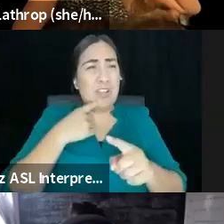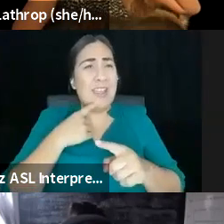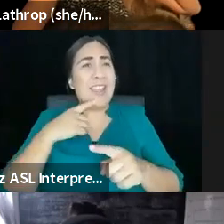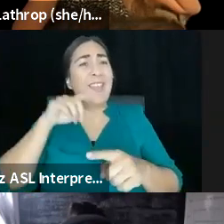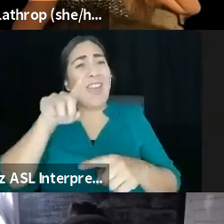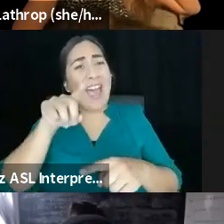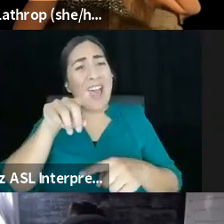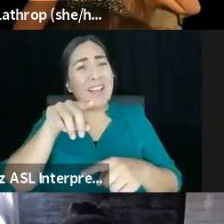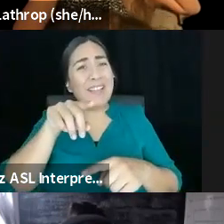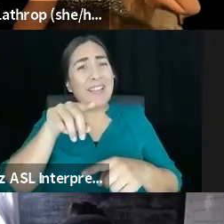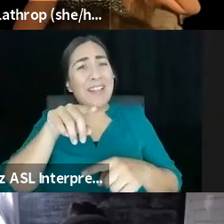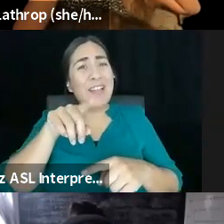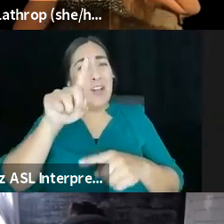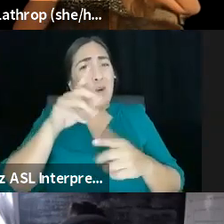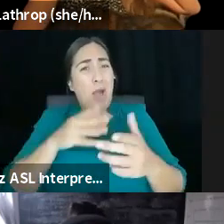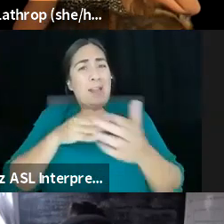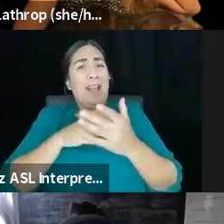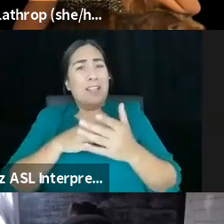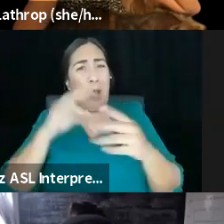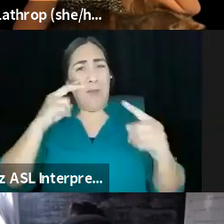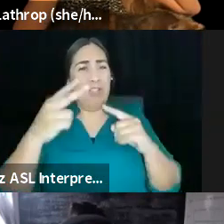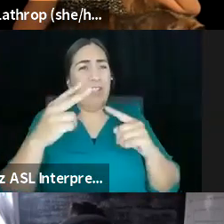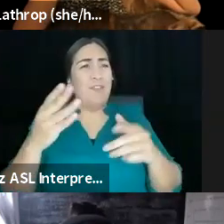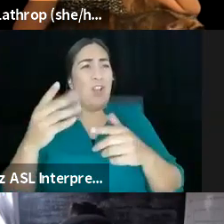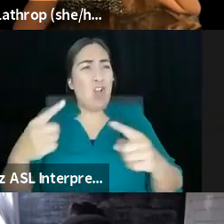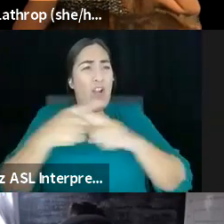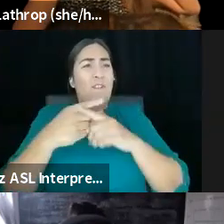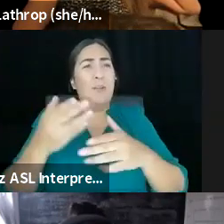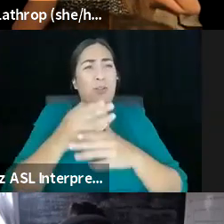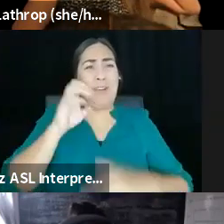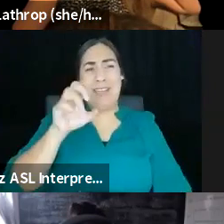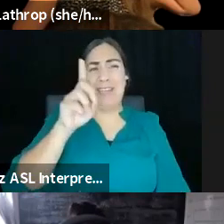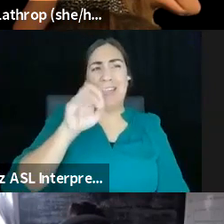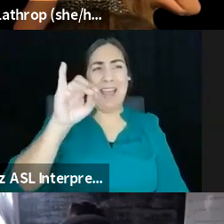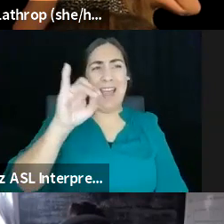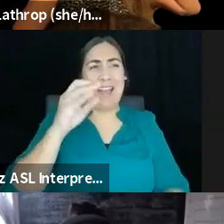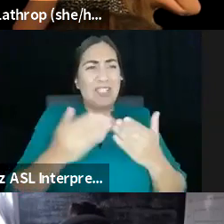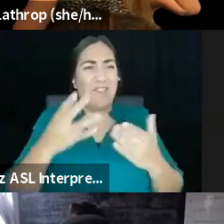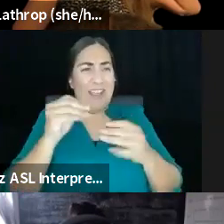separate? No, the weirder thing is like, I think fundamentally these organizations understand